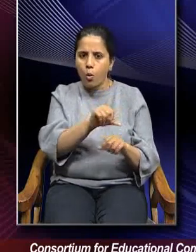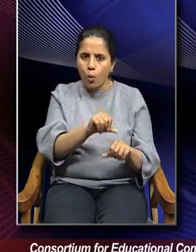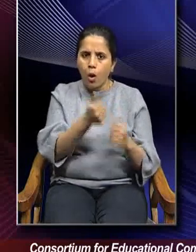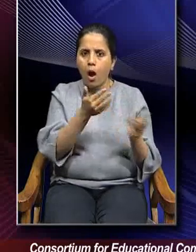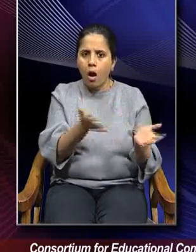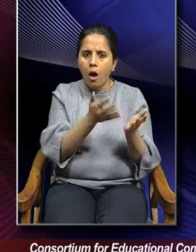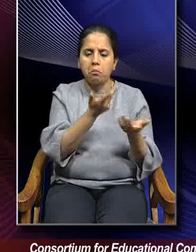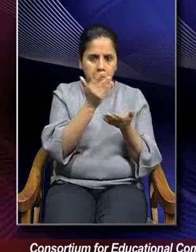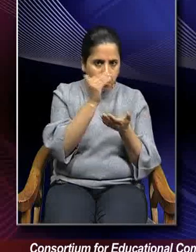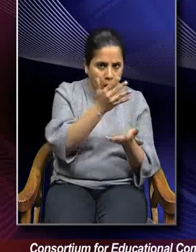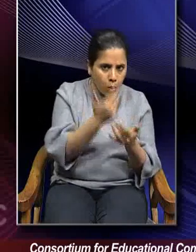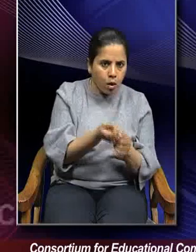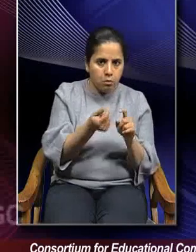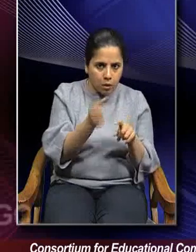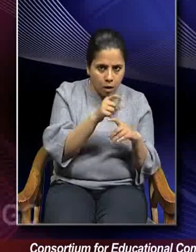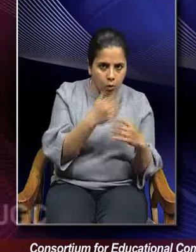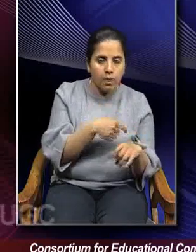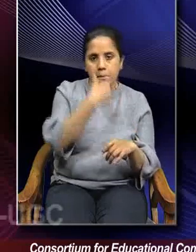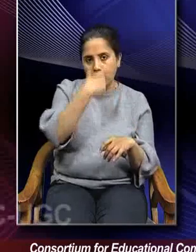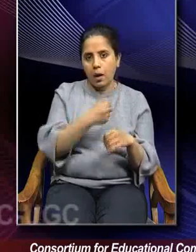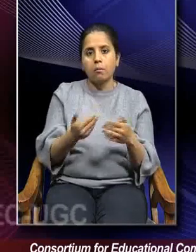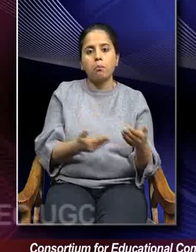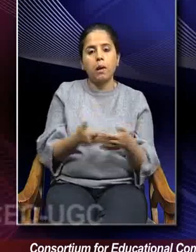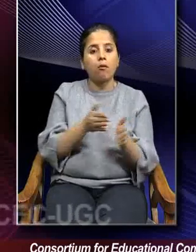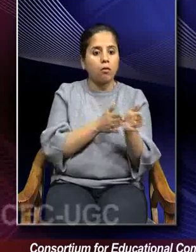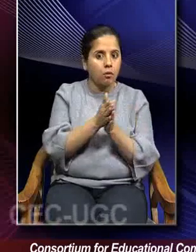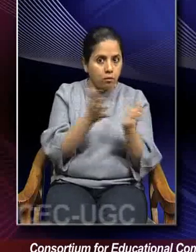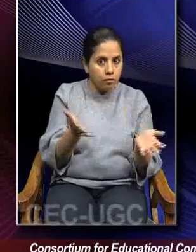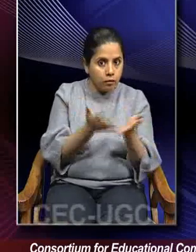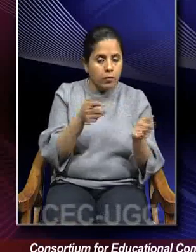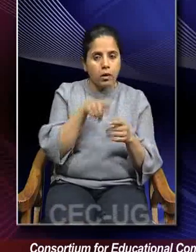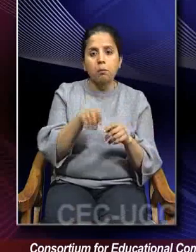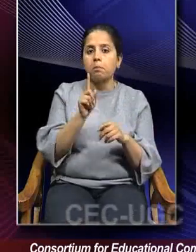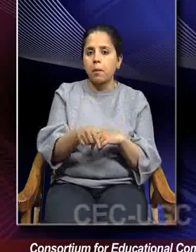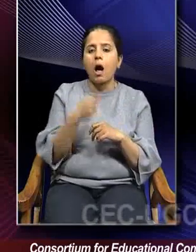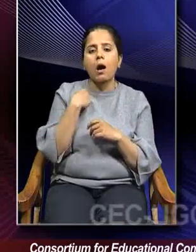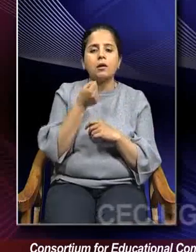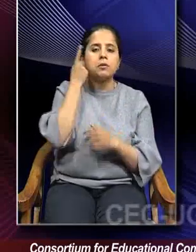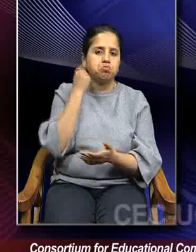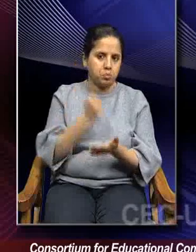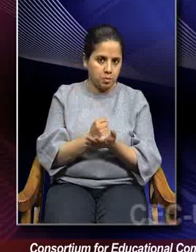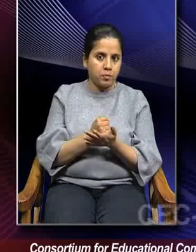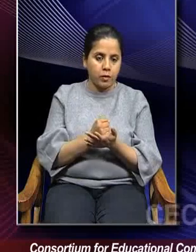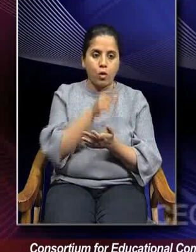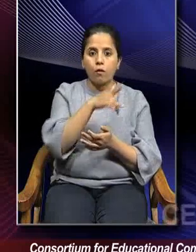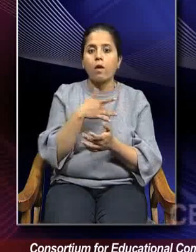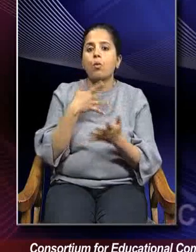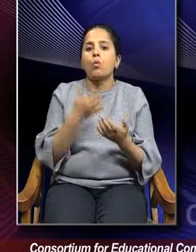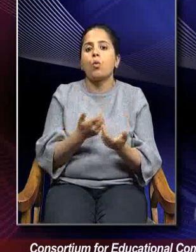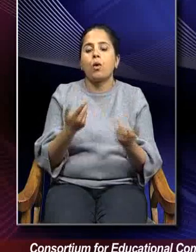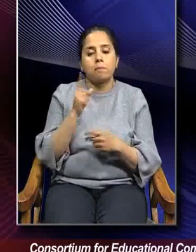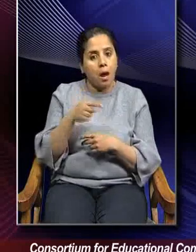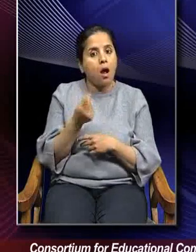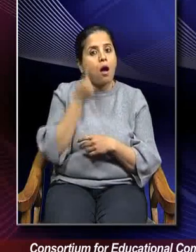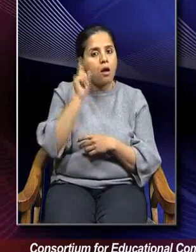motivate. So the personality type and means of motivations, they are supposed to be understood here. We need to first understand